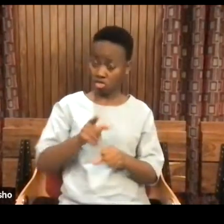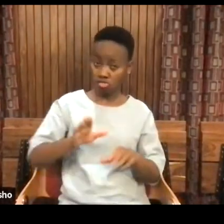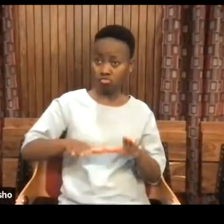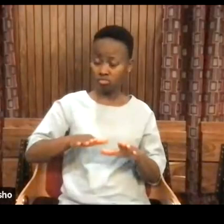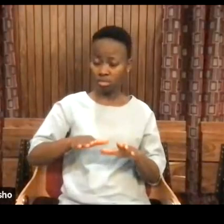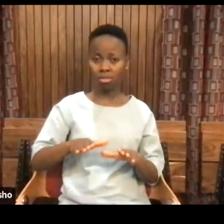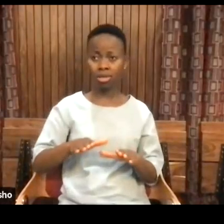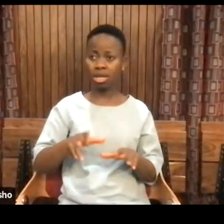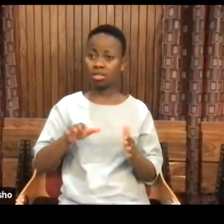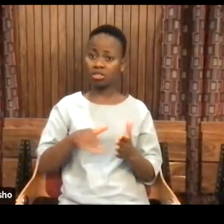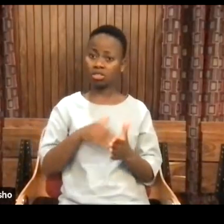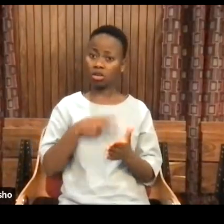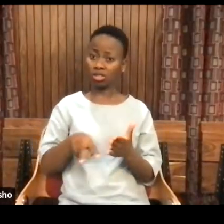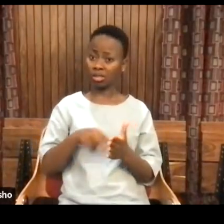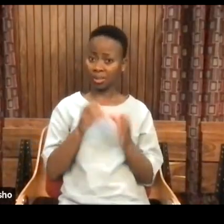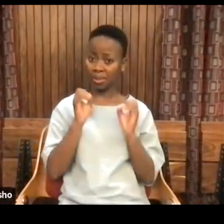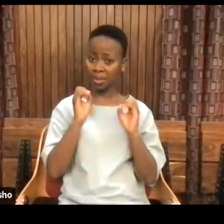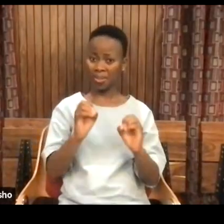A little collodial, huh?